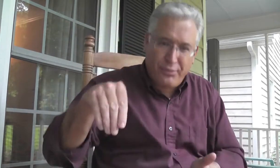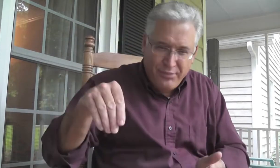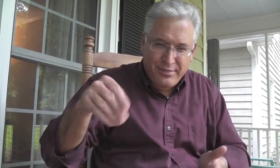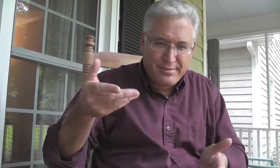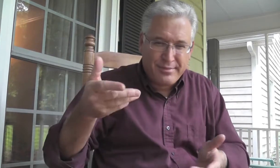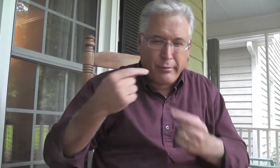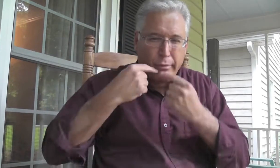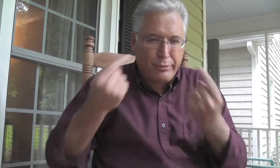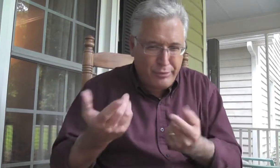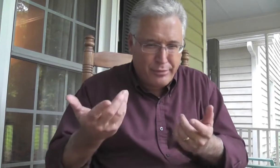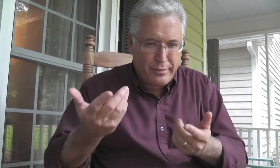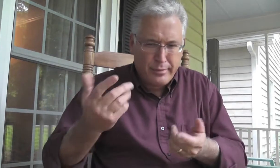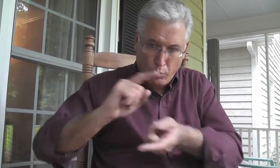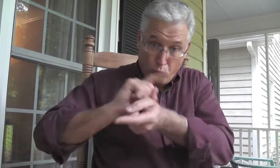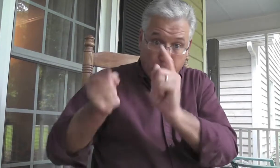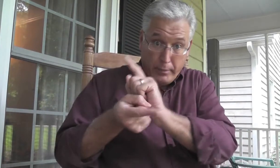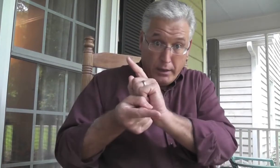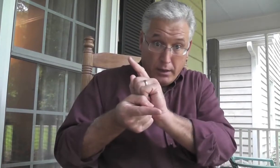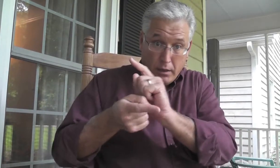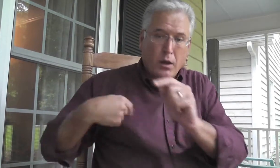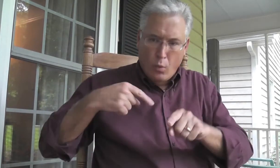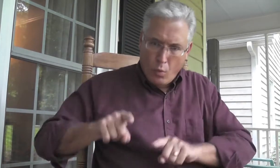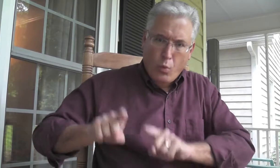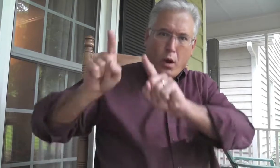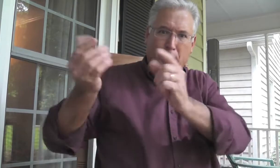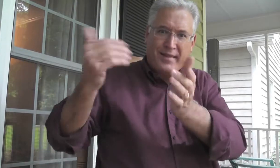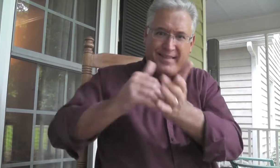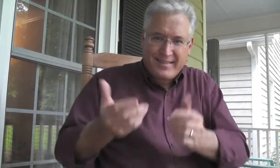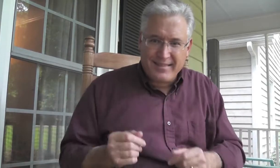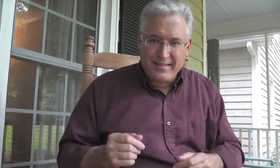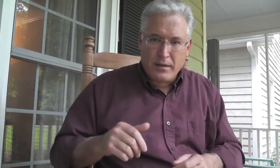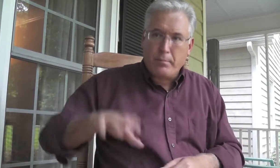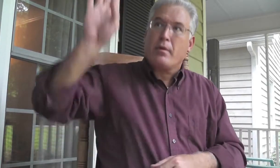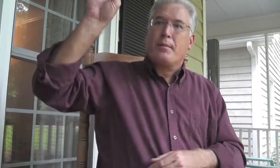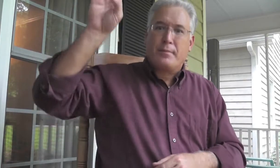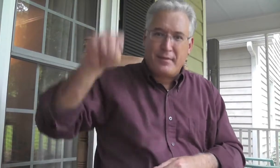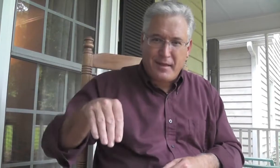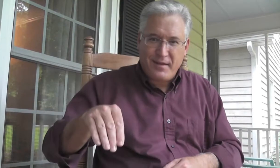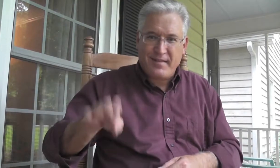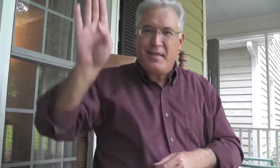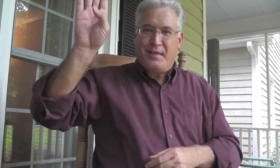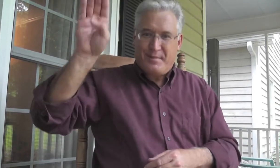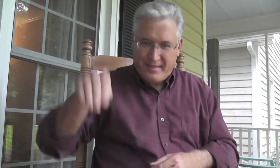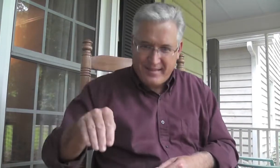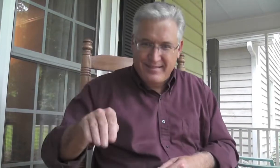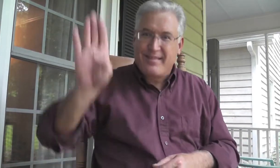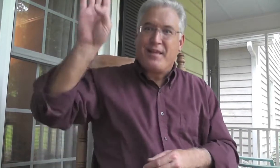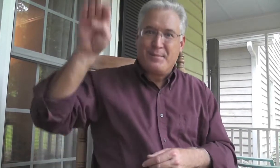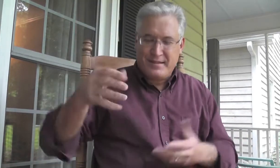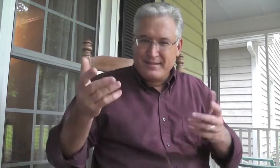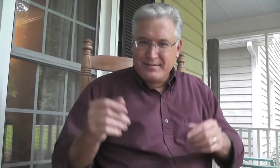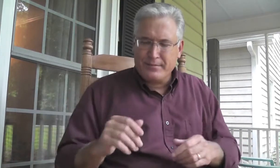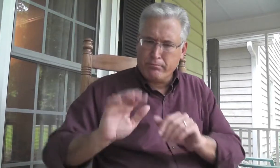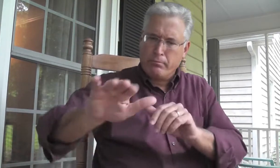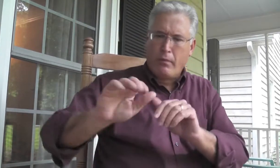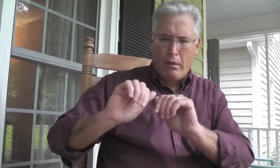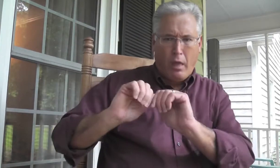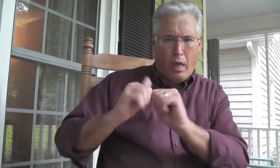But sometimes, like the ball, it's going to get deflated and it's to go down. And then it'll go back up and down. Back up and down. Up and down. And